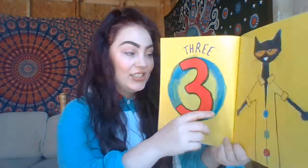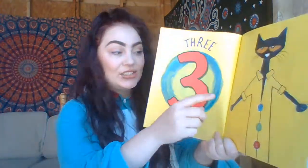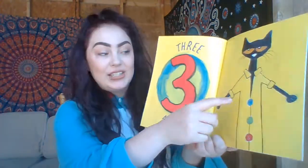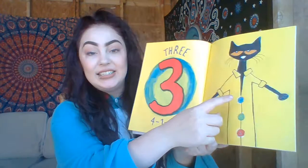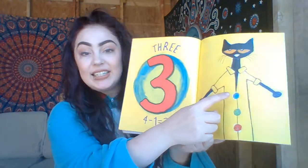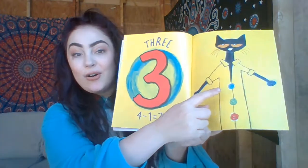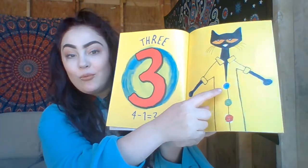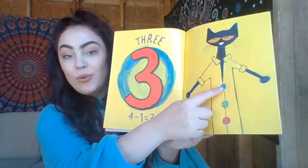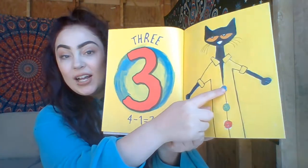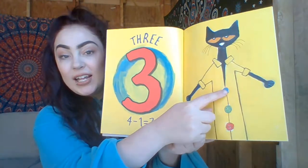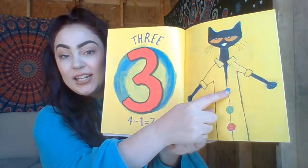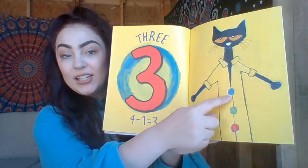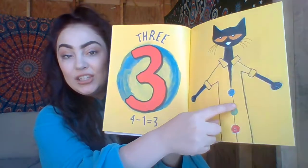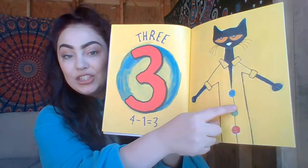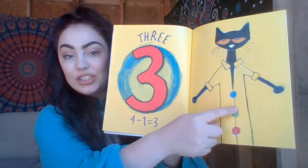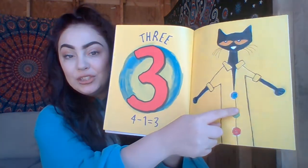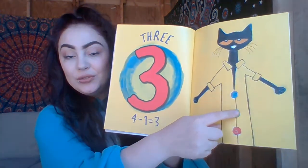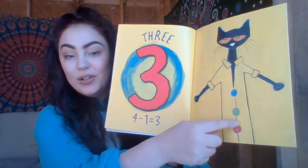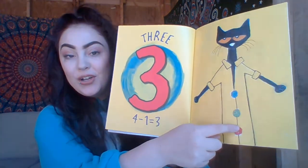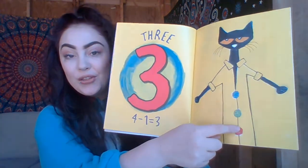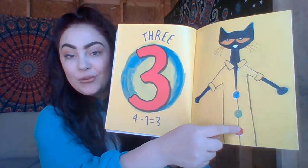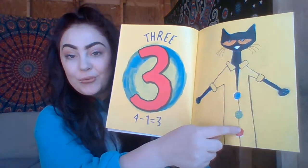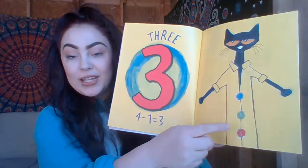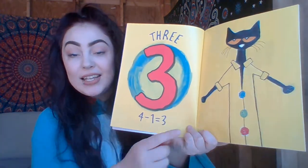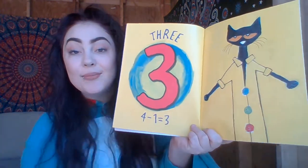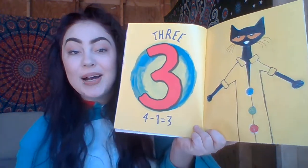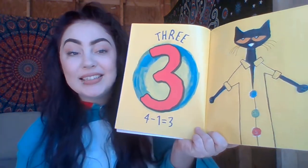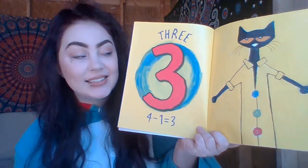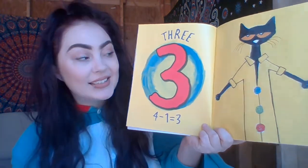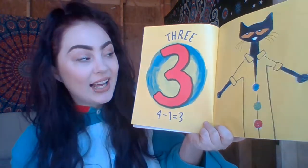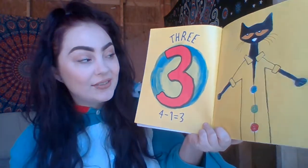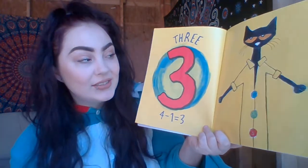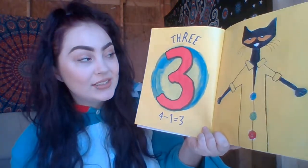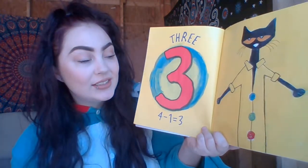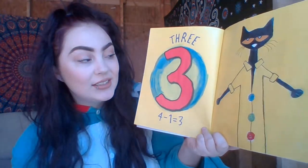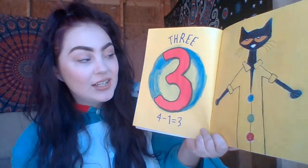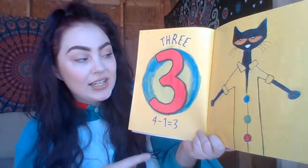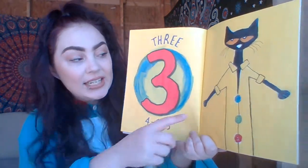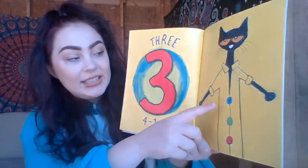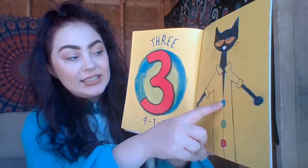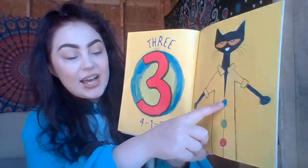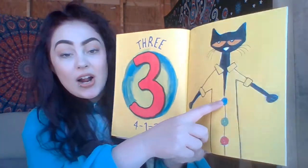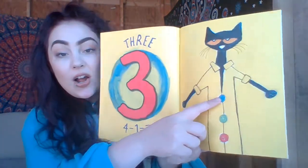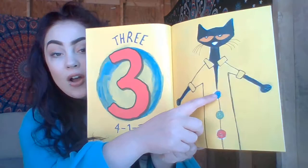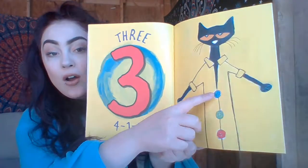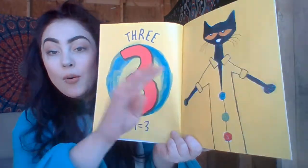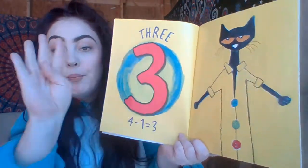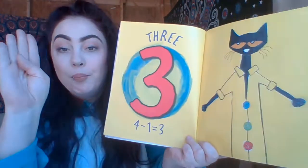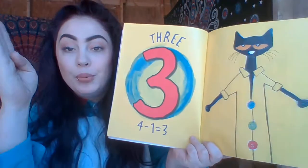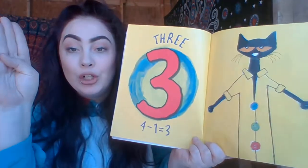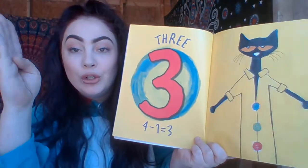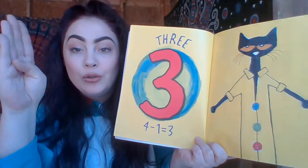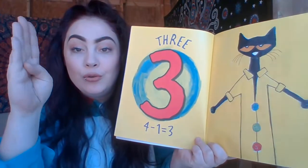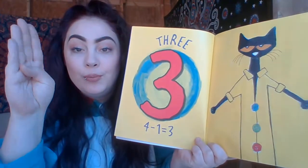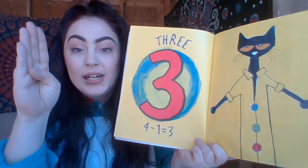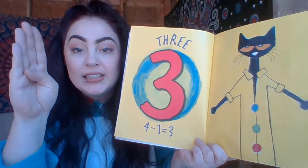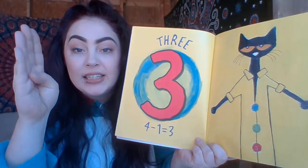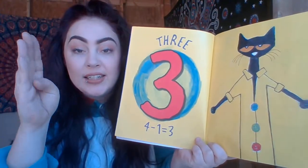So he's got one, two, three buttons left. He's got a blue button.